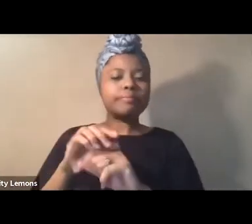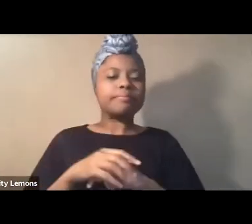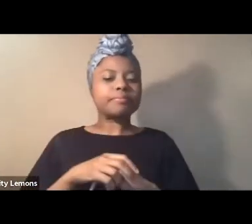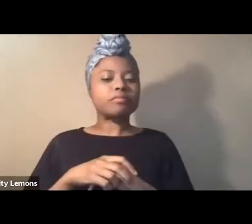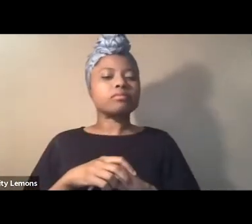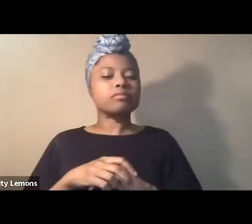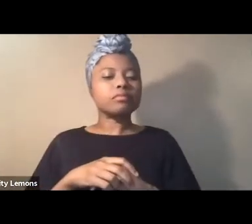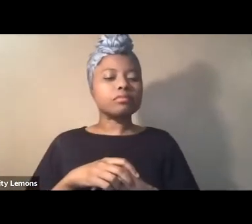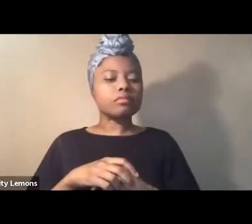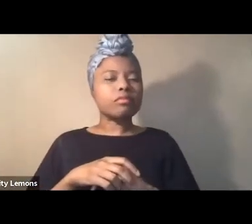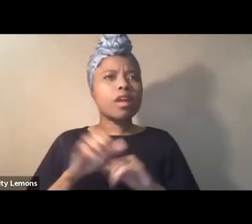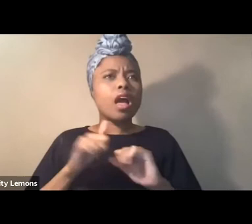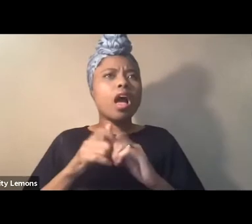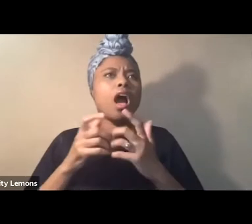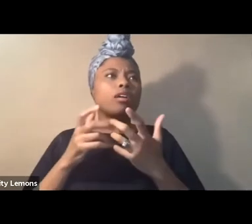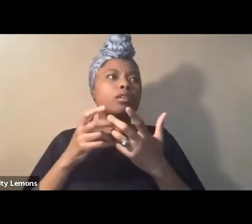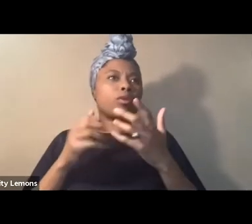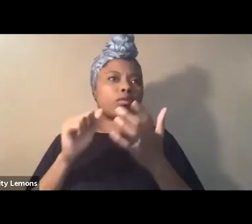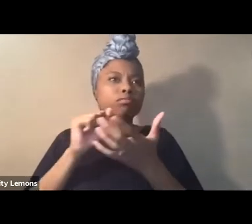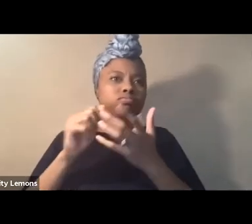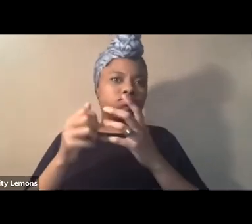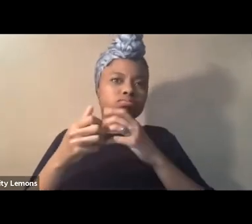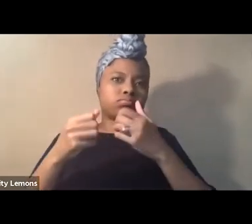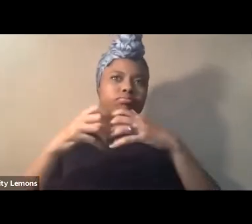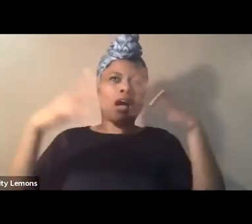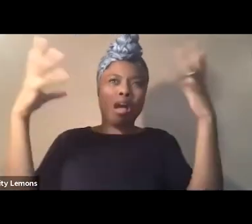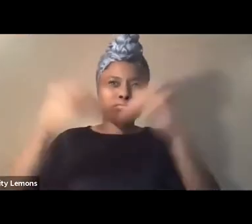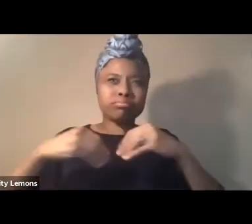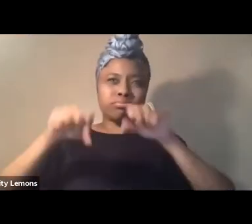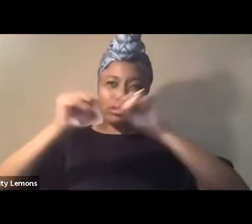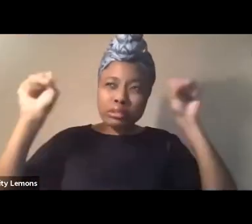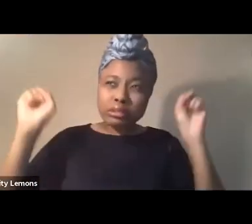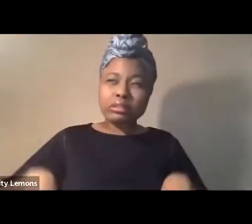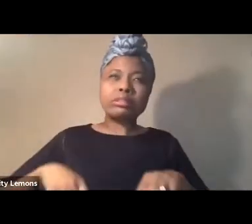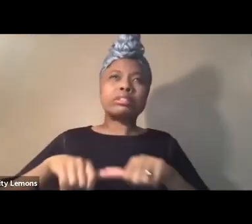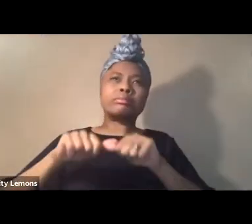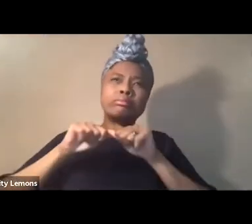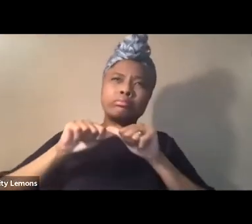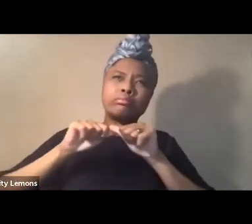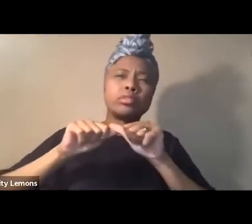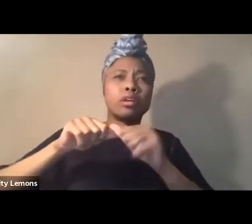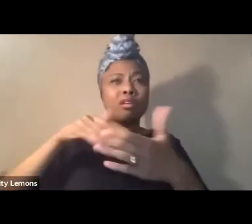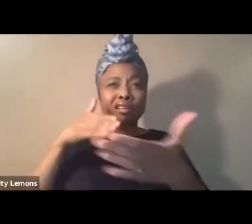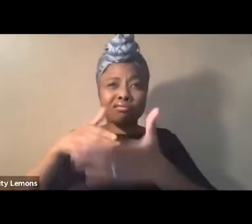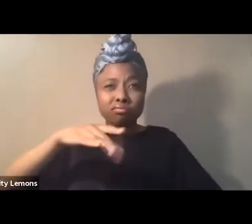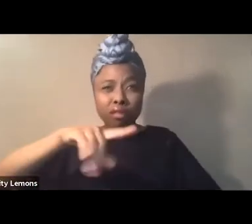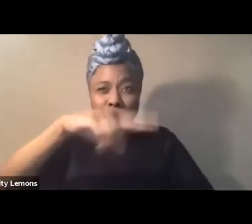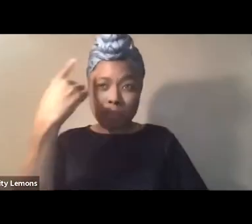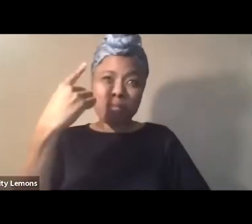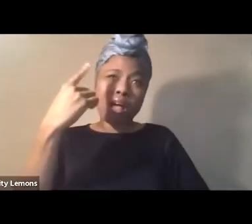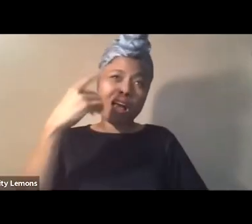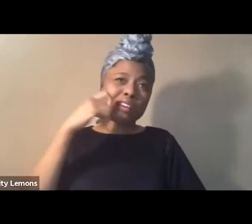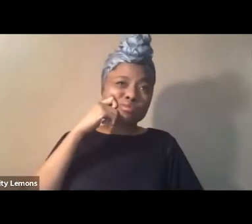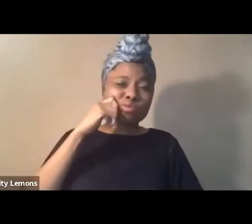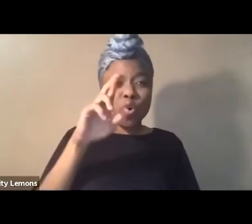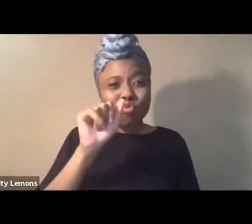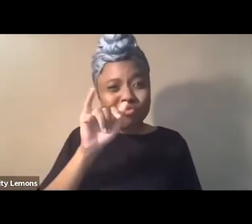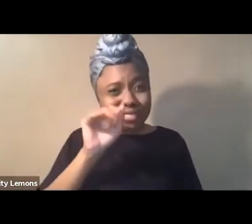how do we abolish systems and practices that perpetuate anti-blackness and anti-black racism